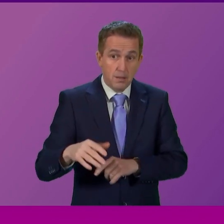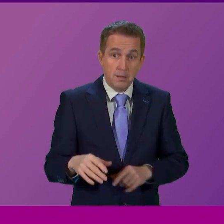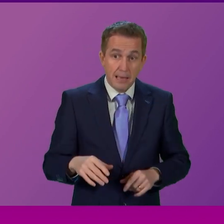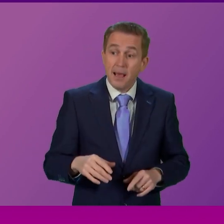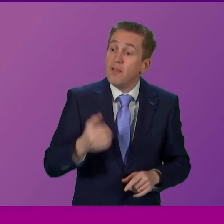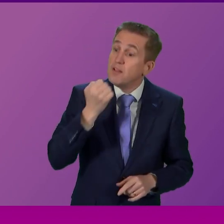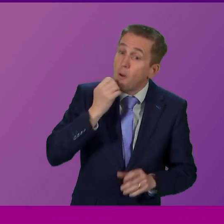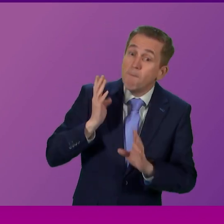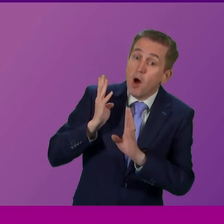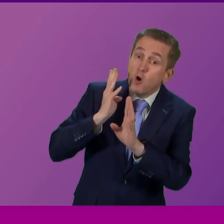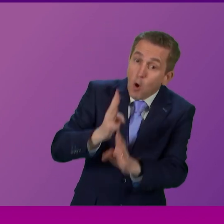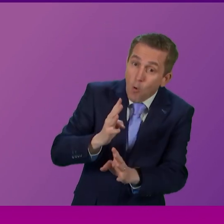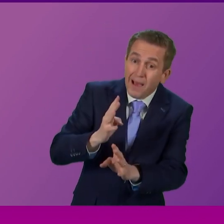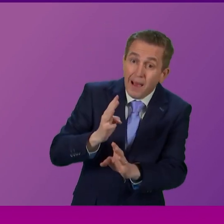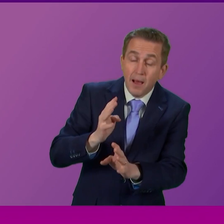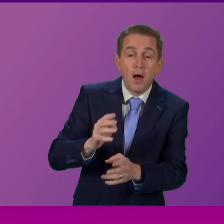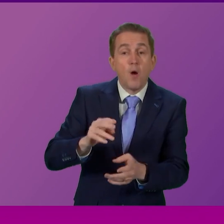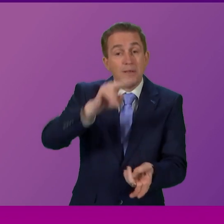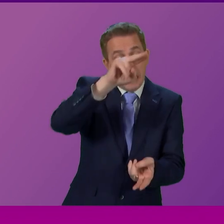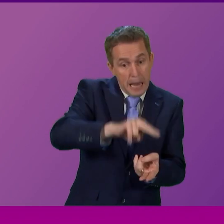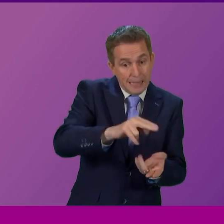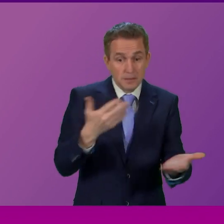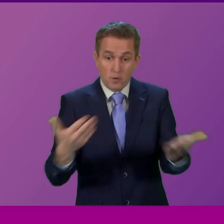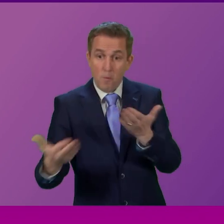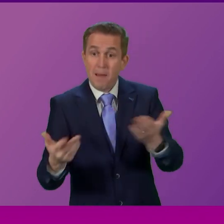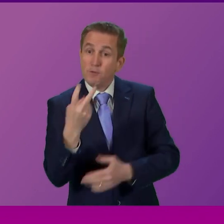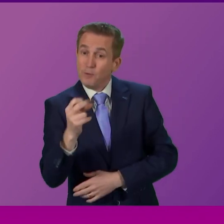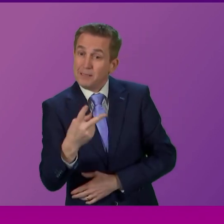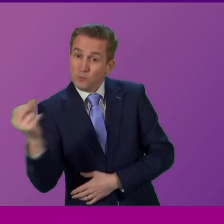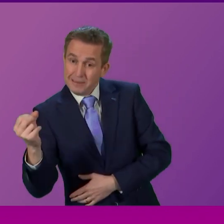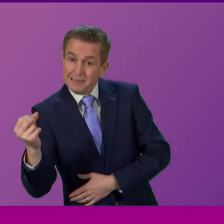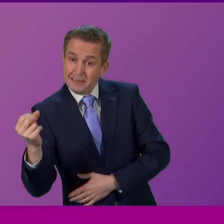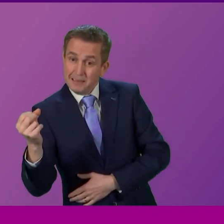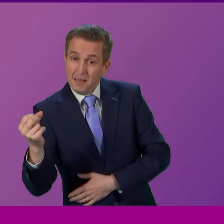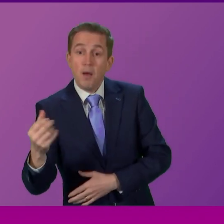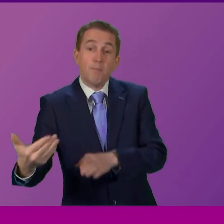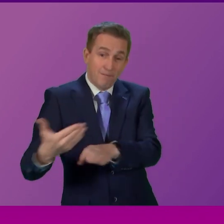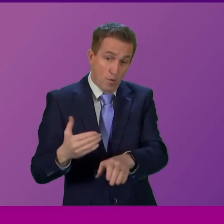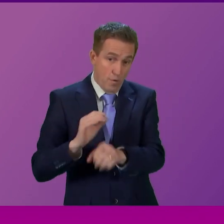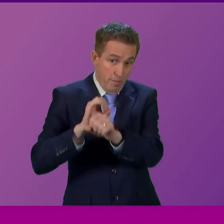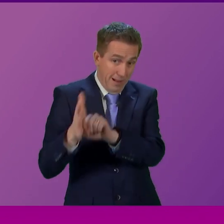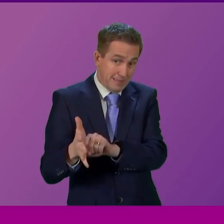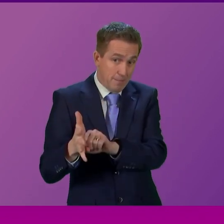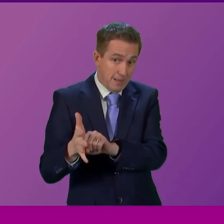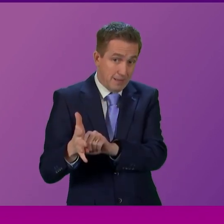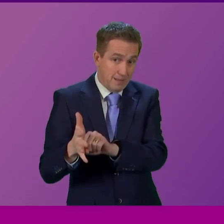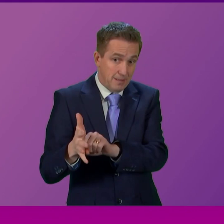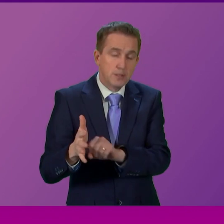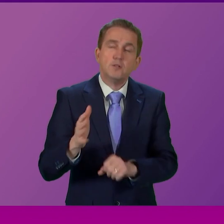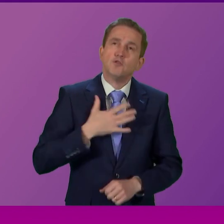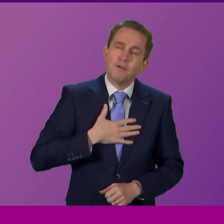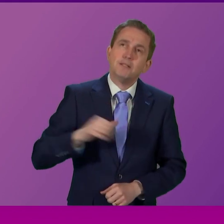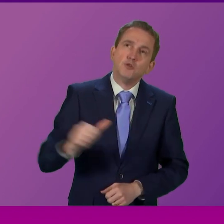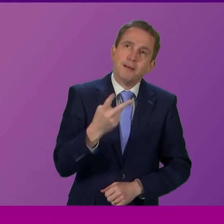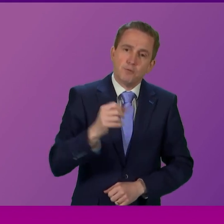lower than it was in the same week in 2020 before the pandemic. So that should be 2019